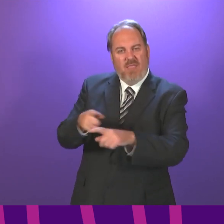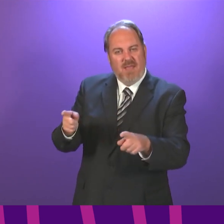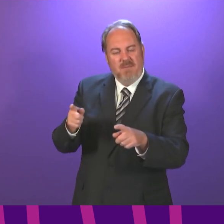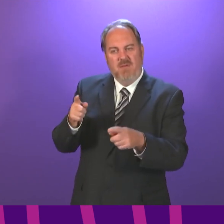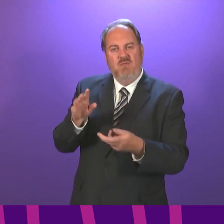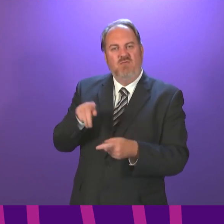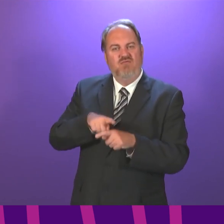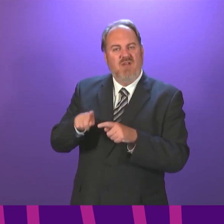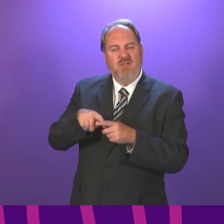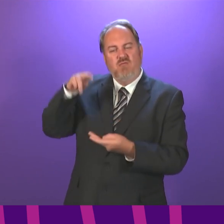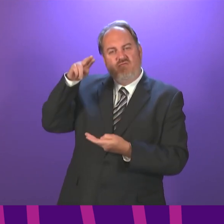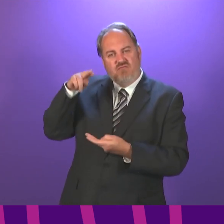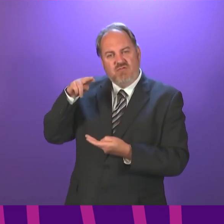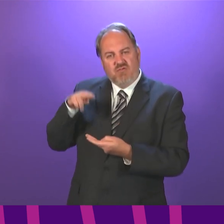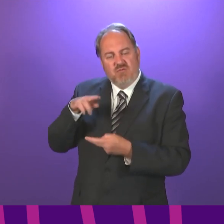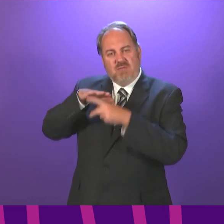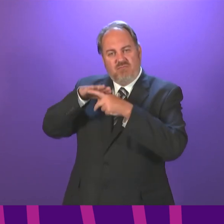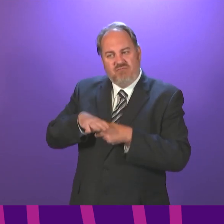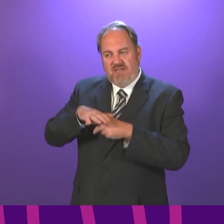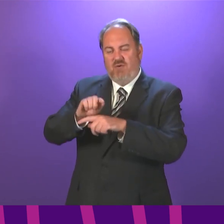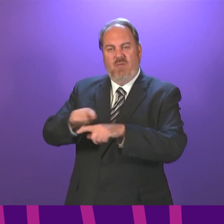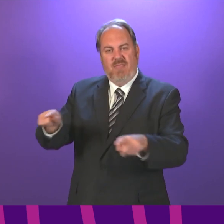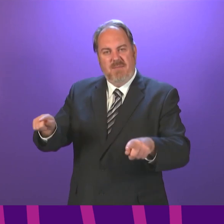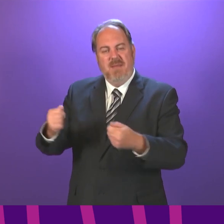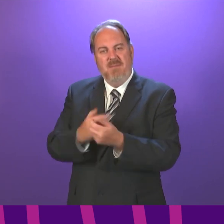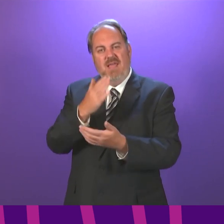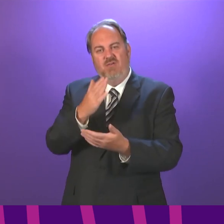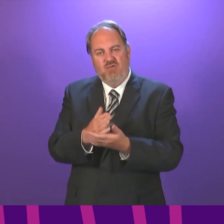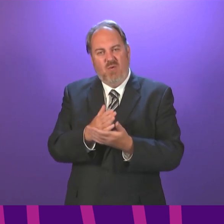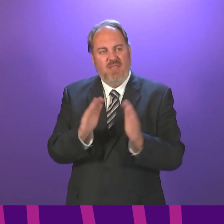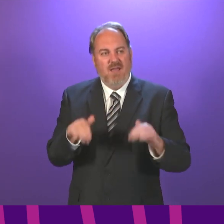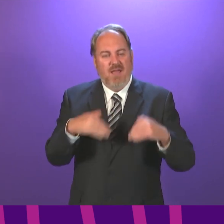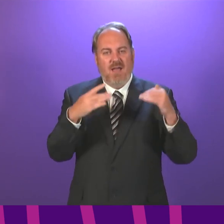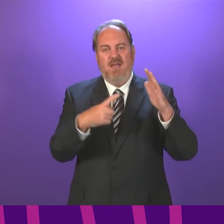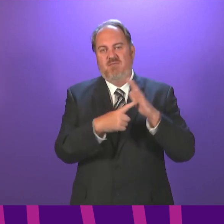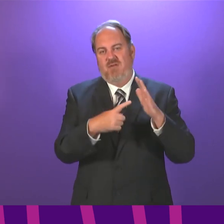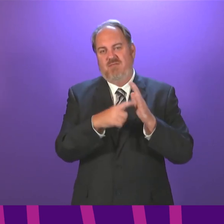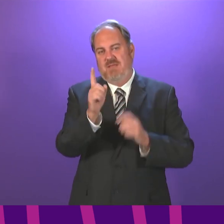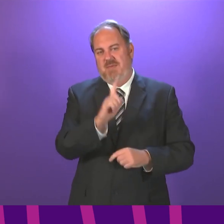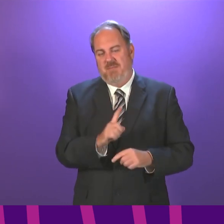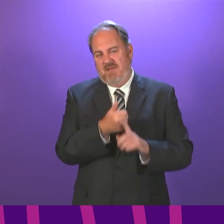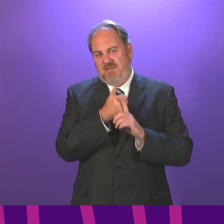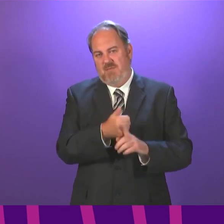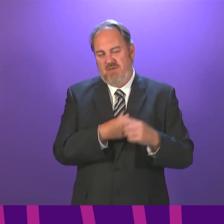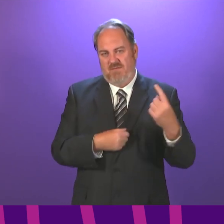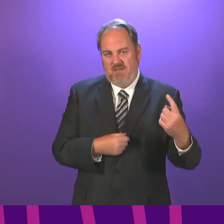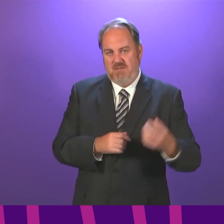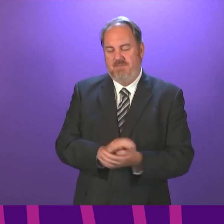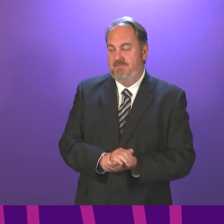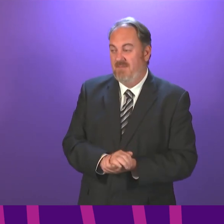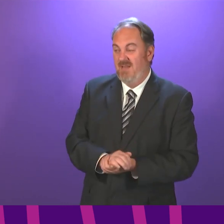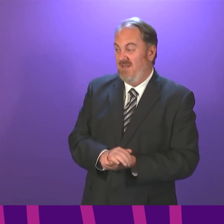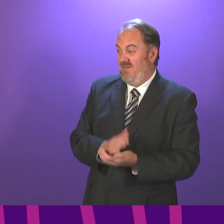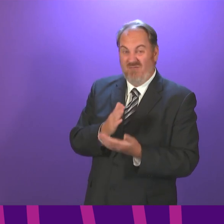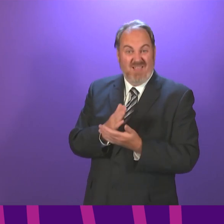urgently in need are effectively prioritised? First Minister. In answer to the question of what we can